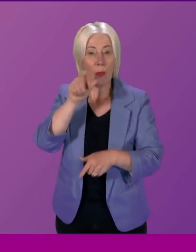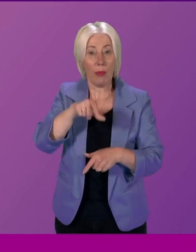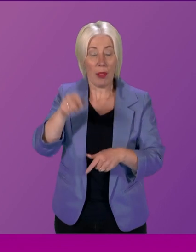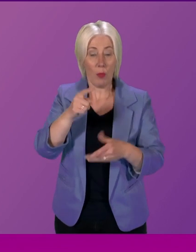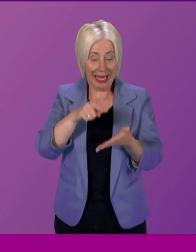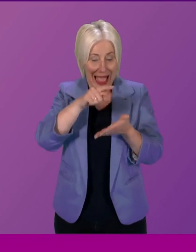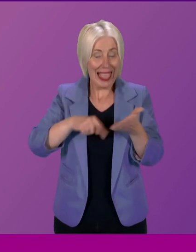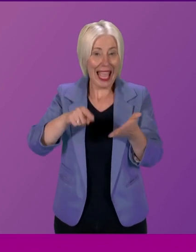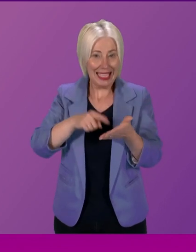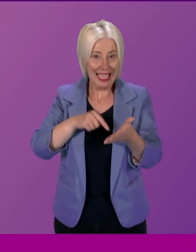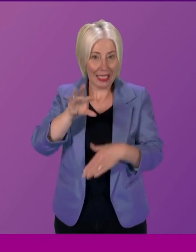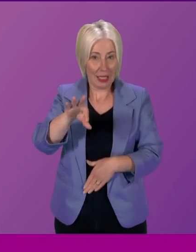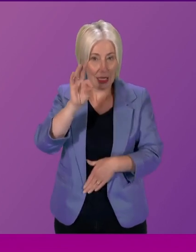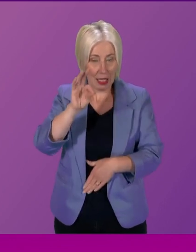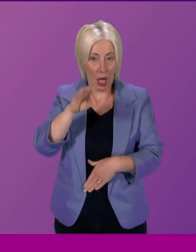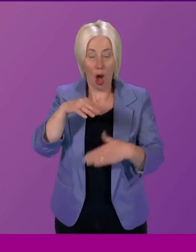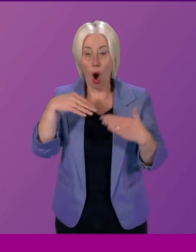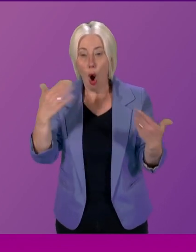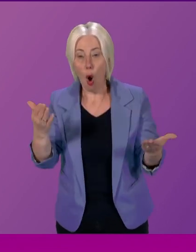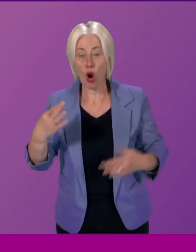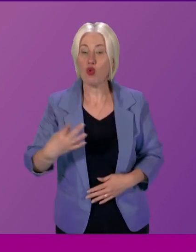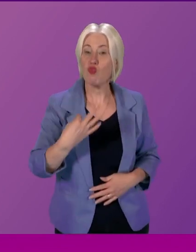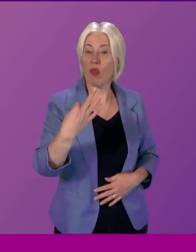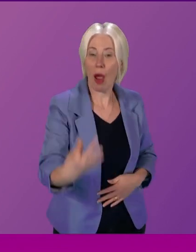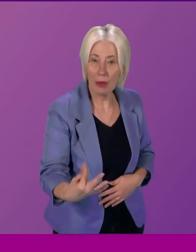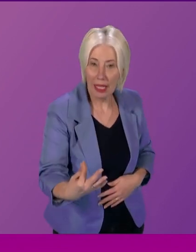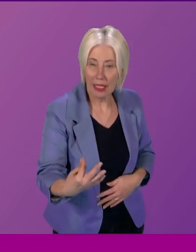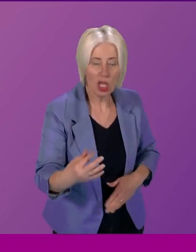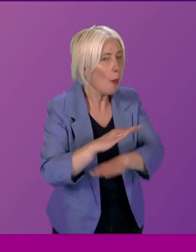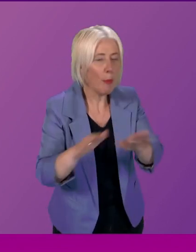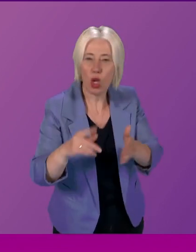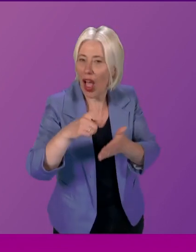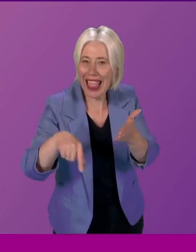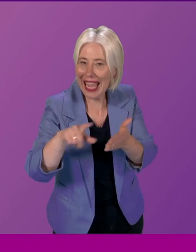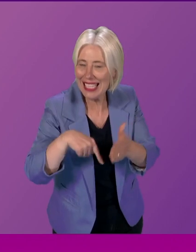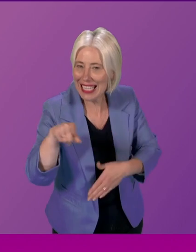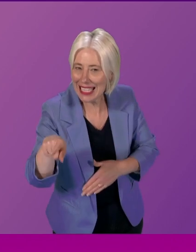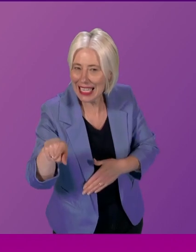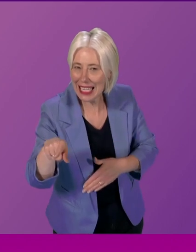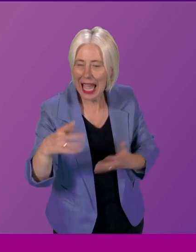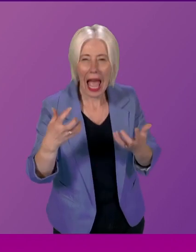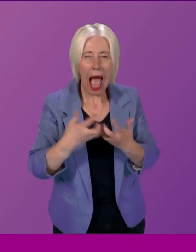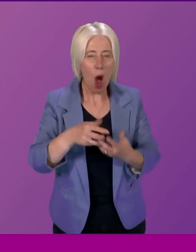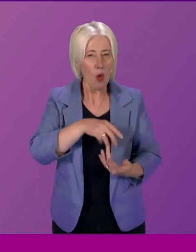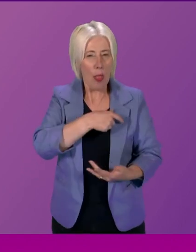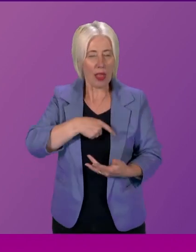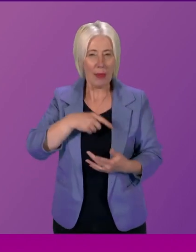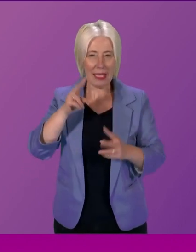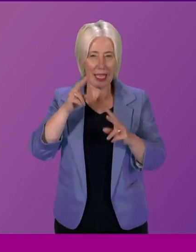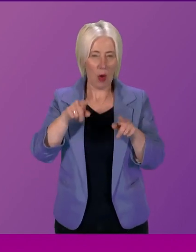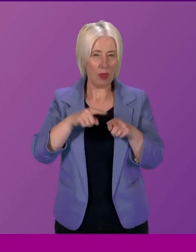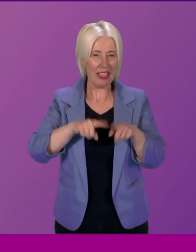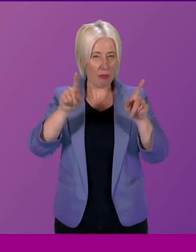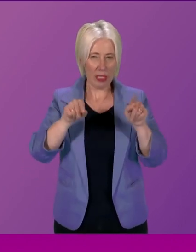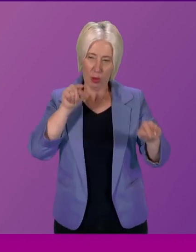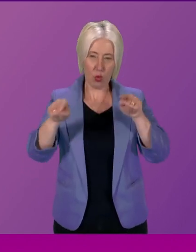and people who are a cross-section or representation but are not elected. And how does he see, or how does the committee see, the balance between these